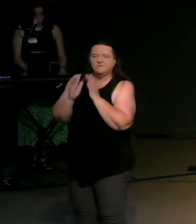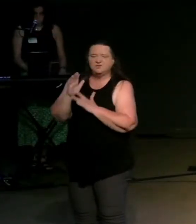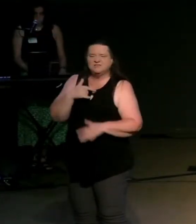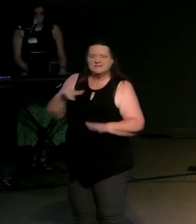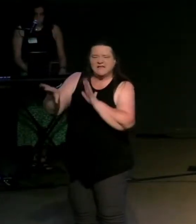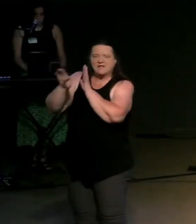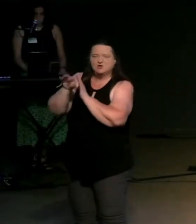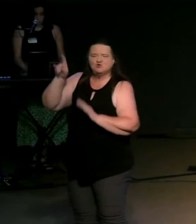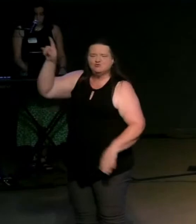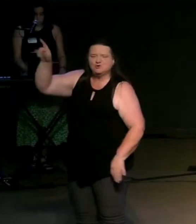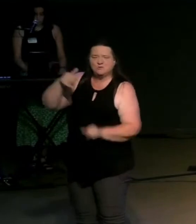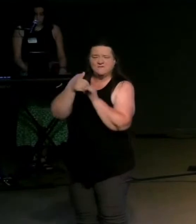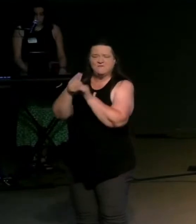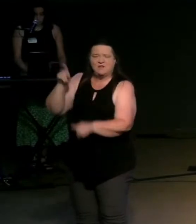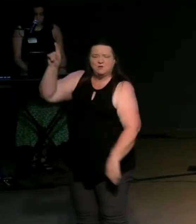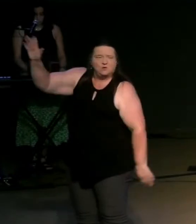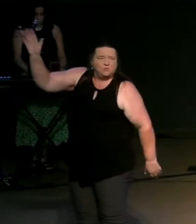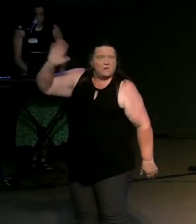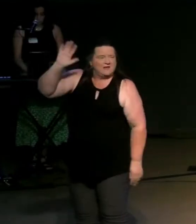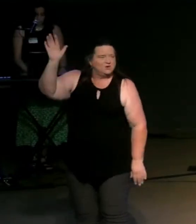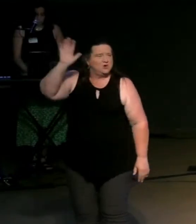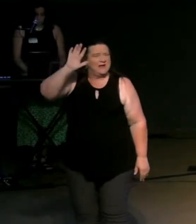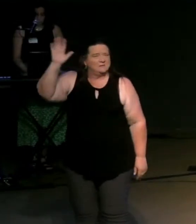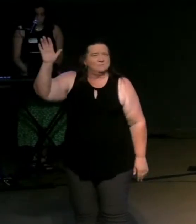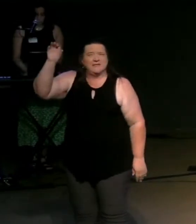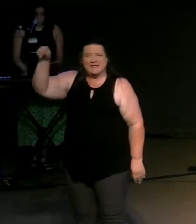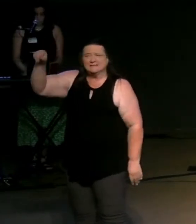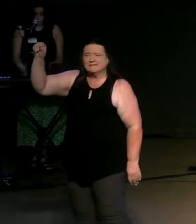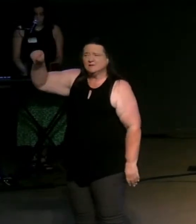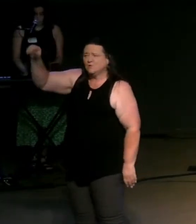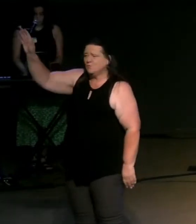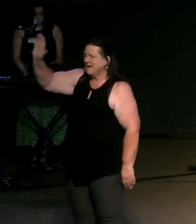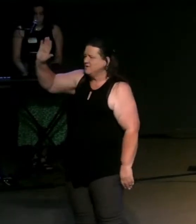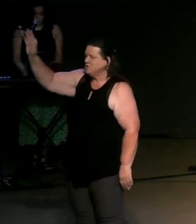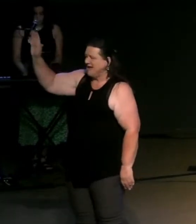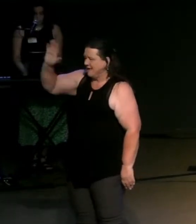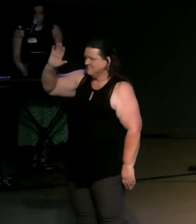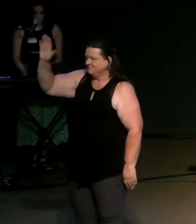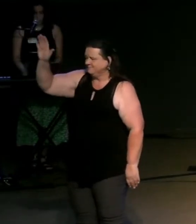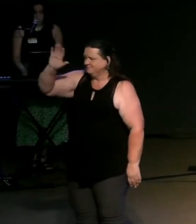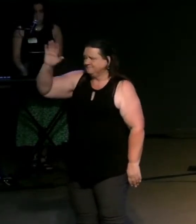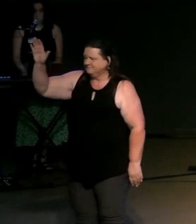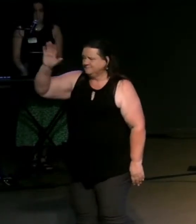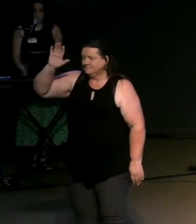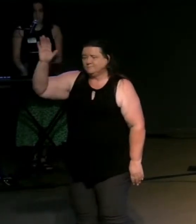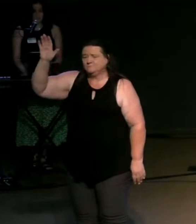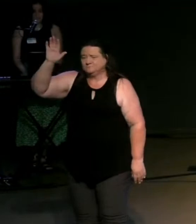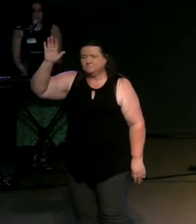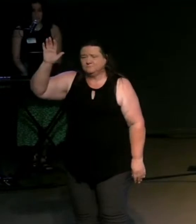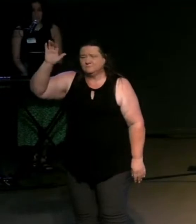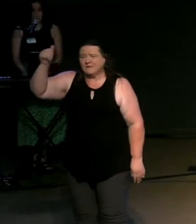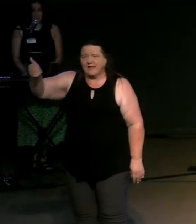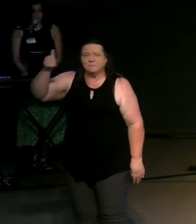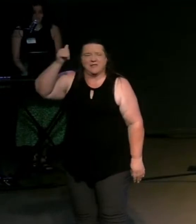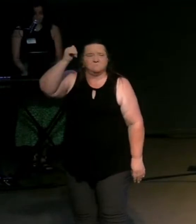choose to follow christ and make him lord of my life yes yes any other hands amen